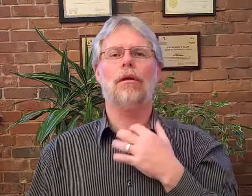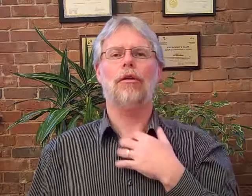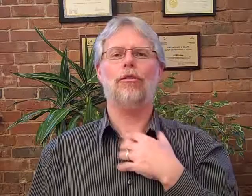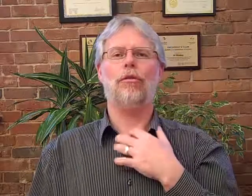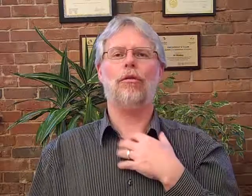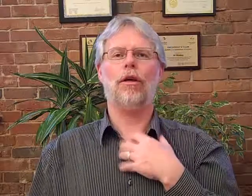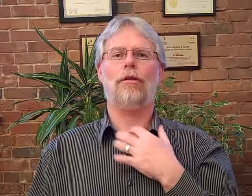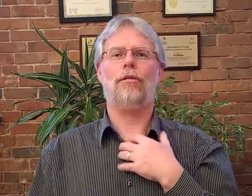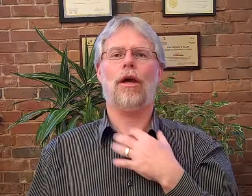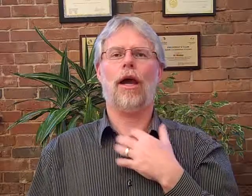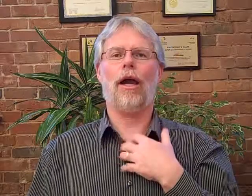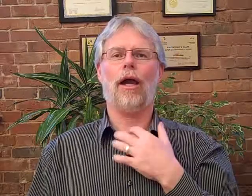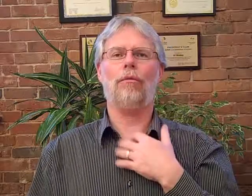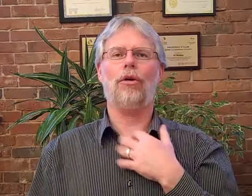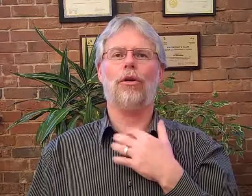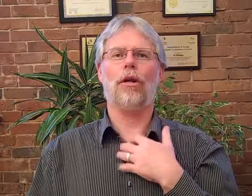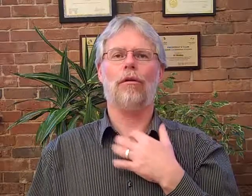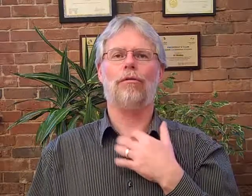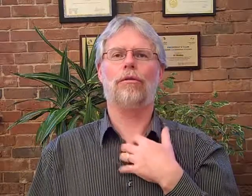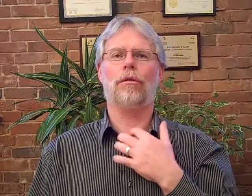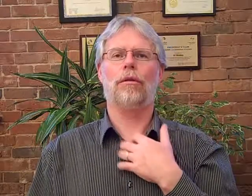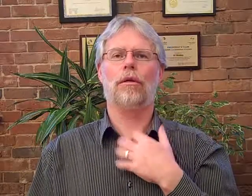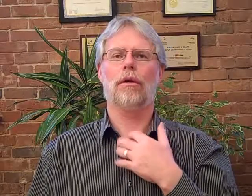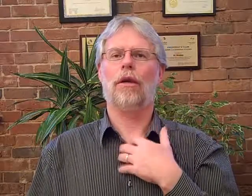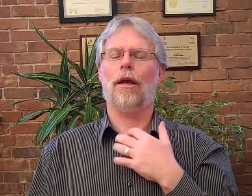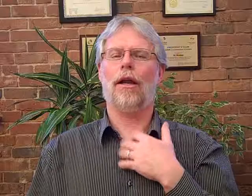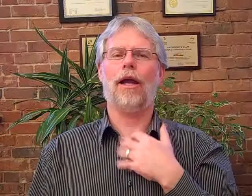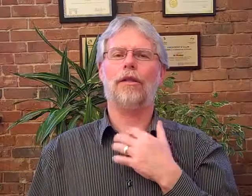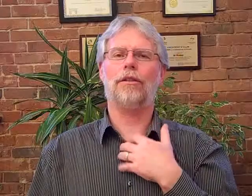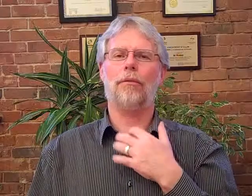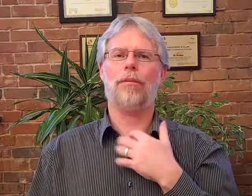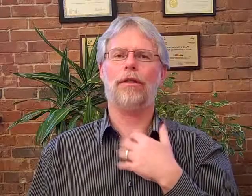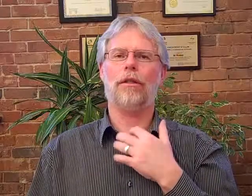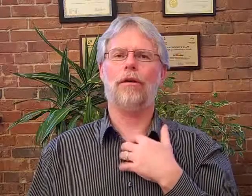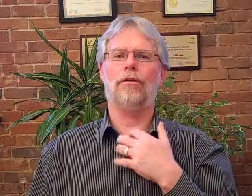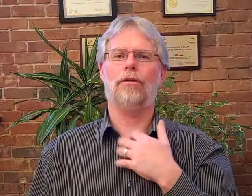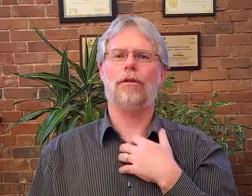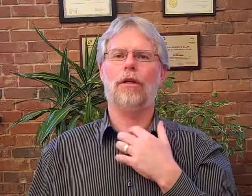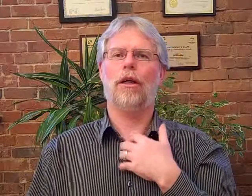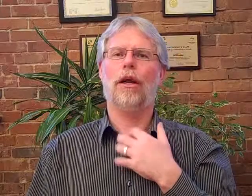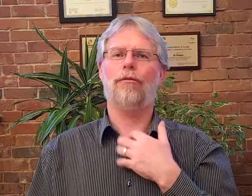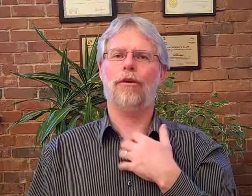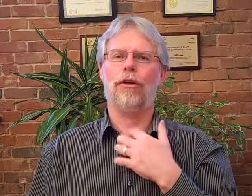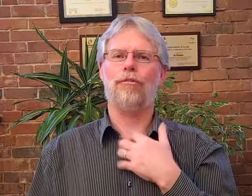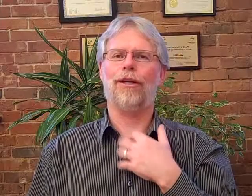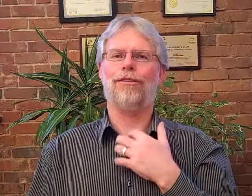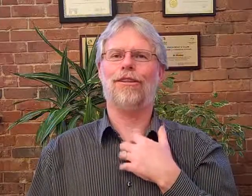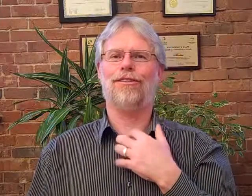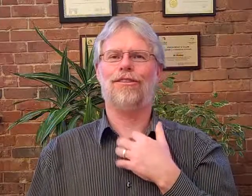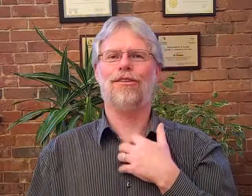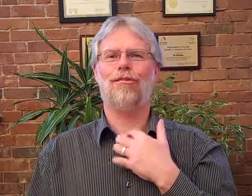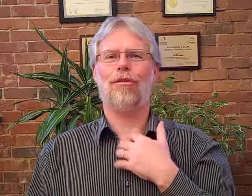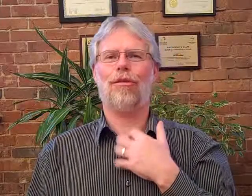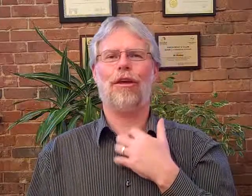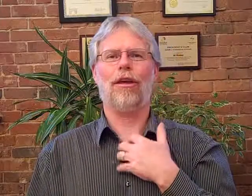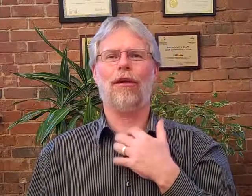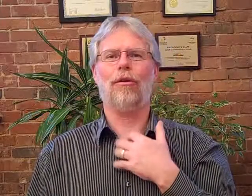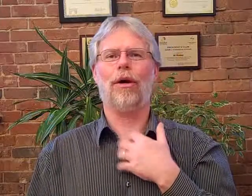the truth is i am good enough and i accept myself and forgive myself for thinking otherwise